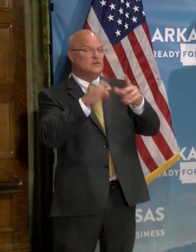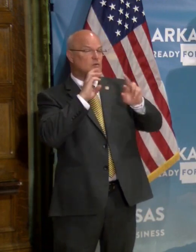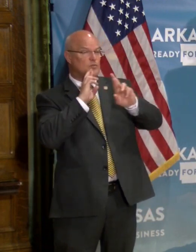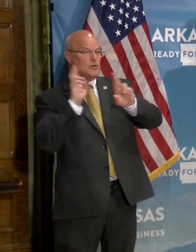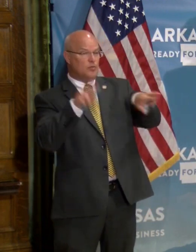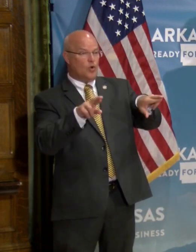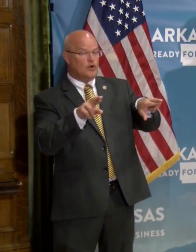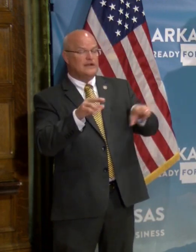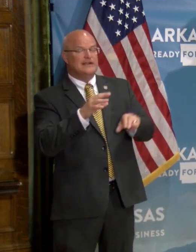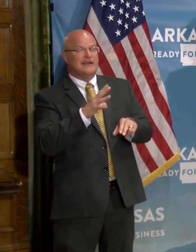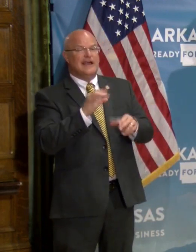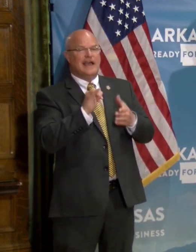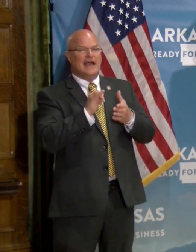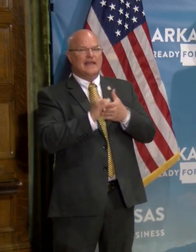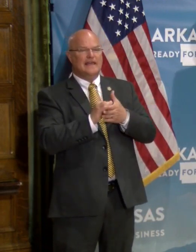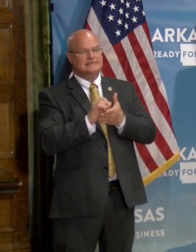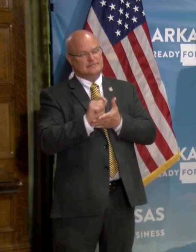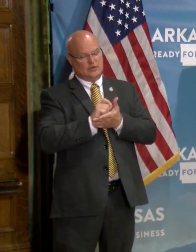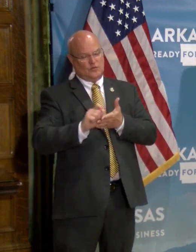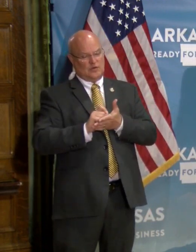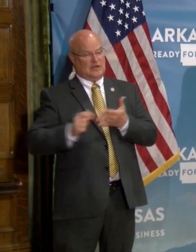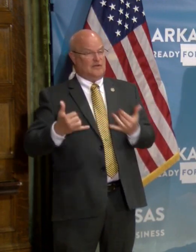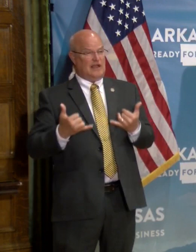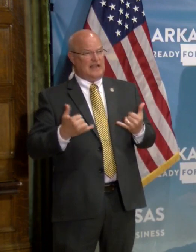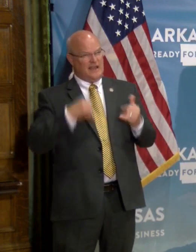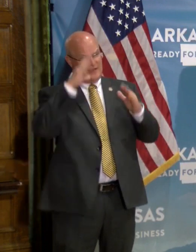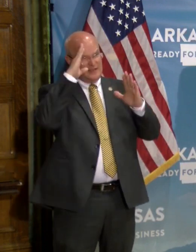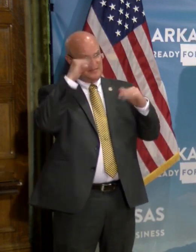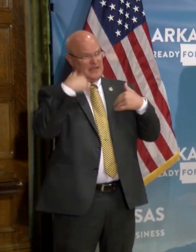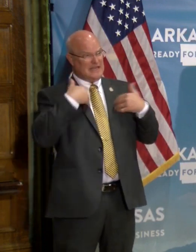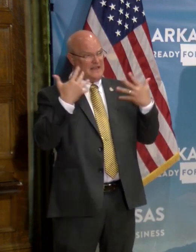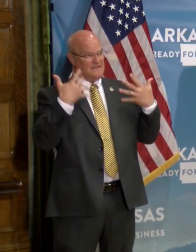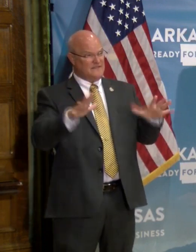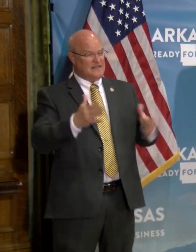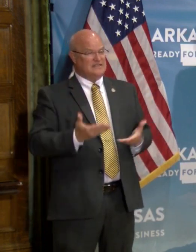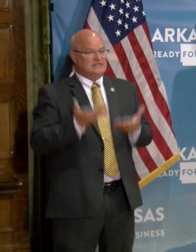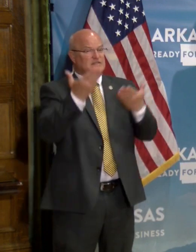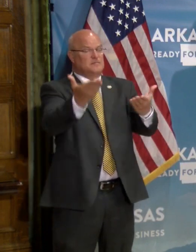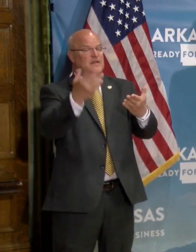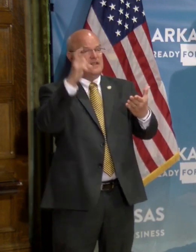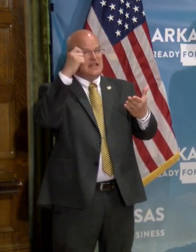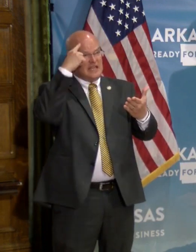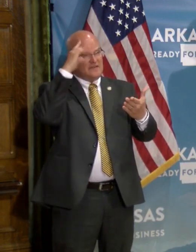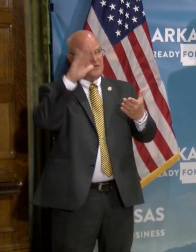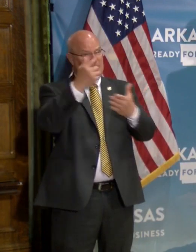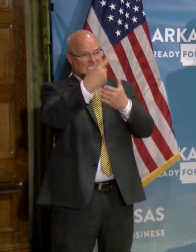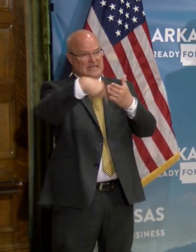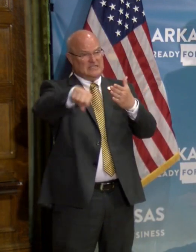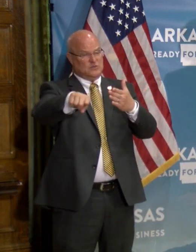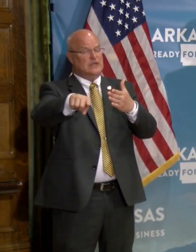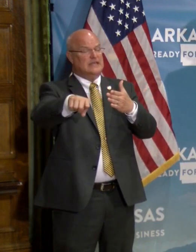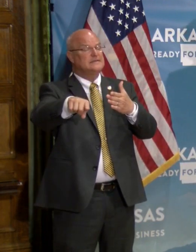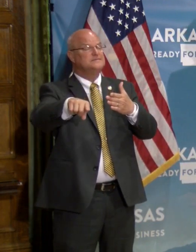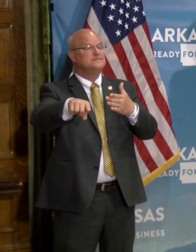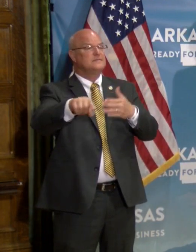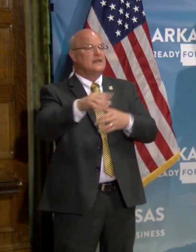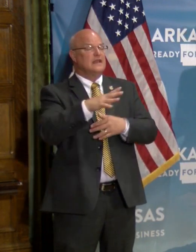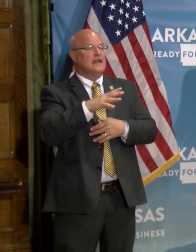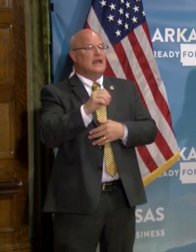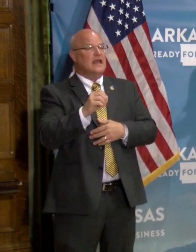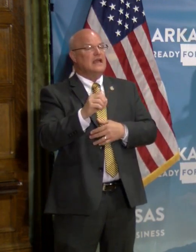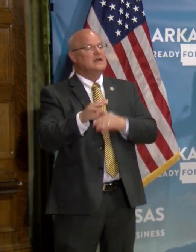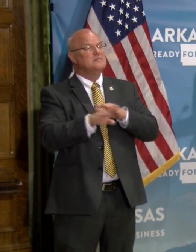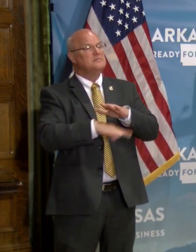and, uh, that's underway. We expect to have that to the governor, uh, by next week into next week. And